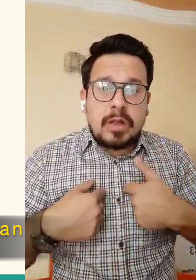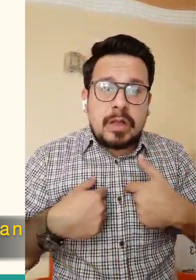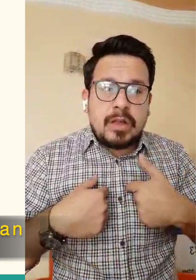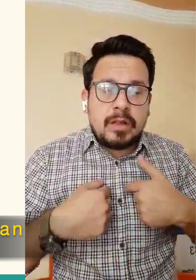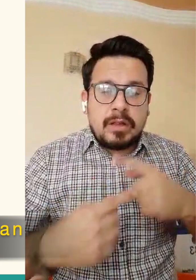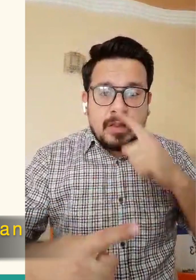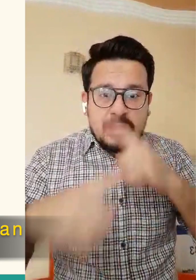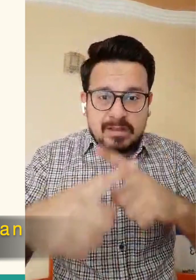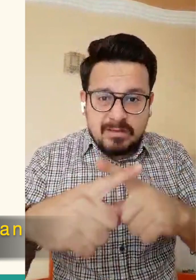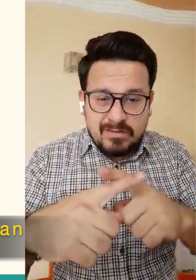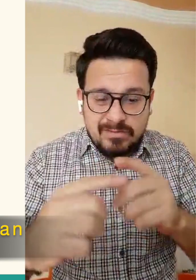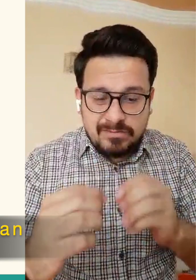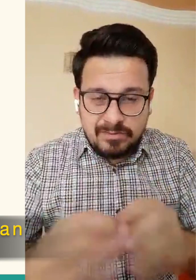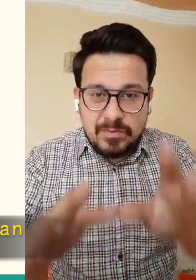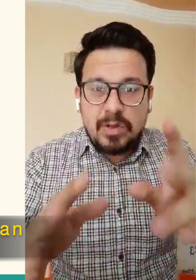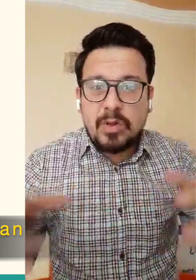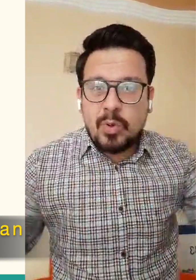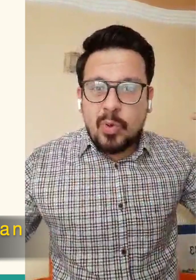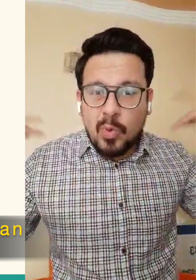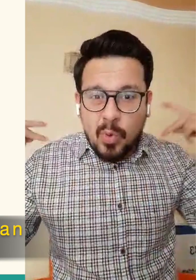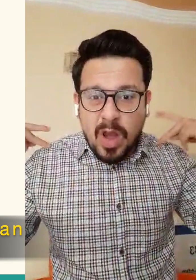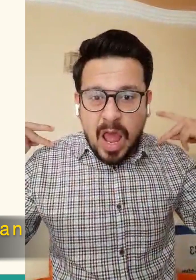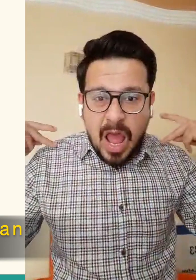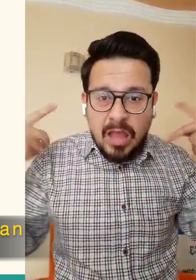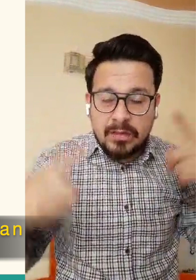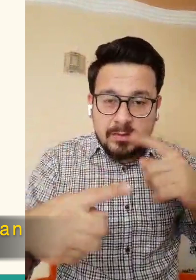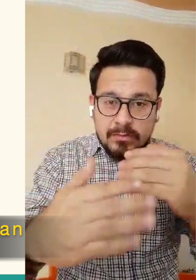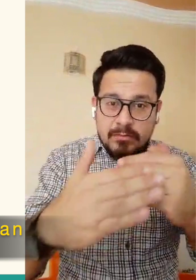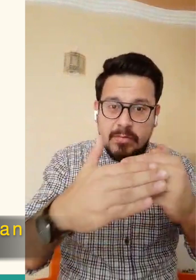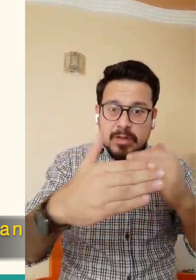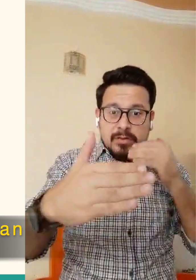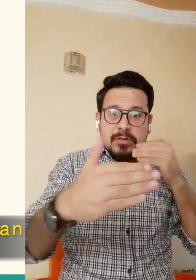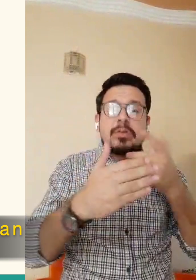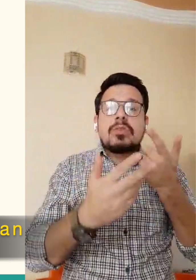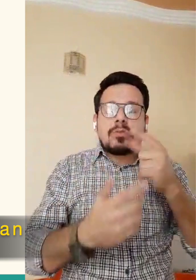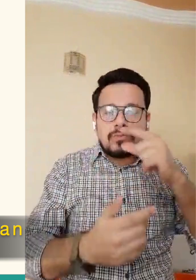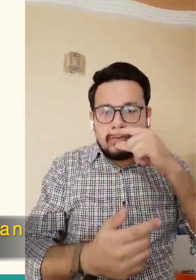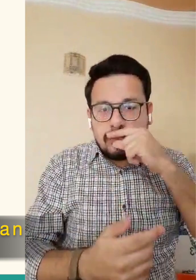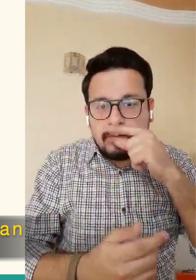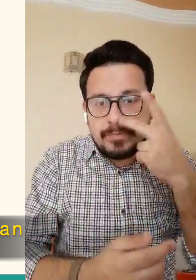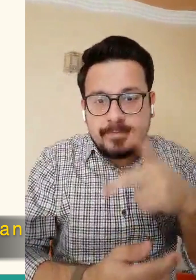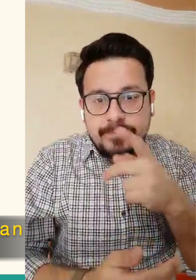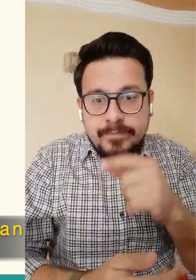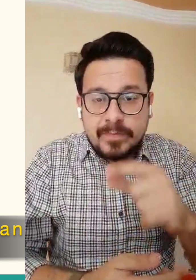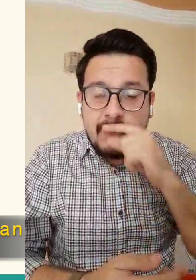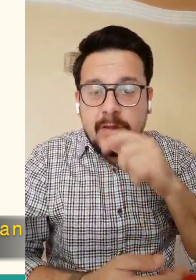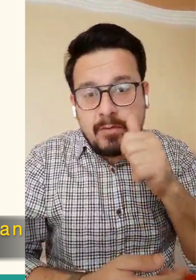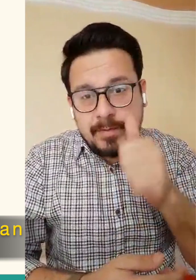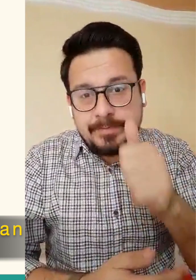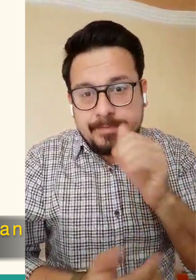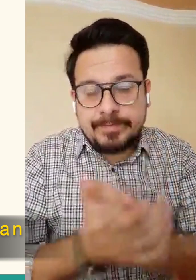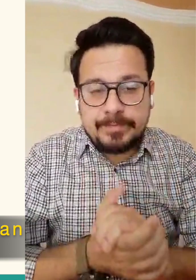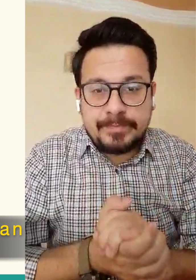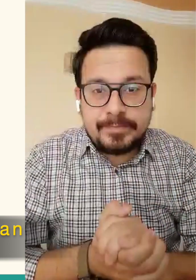in order to gain control over your actions, stomach and desires.